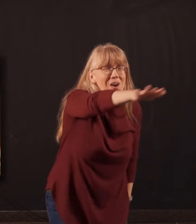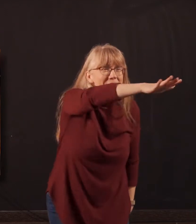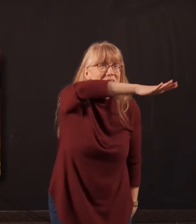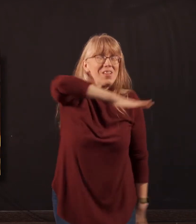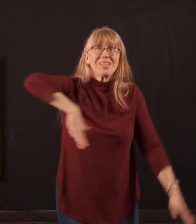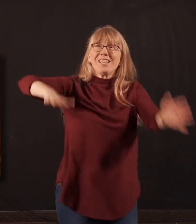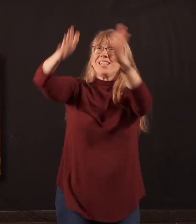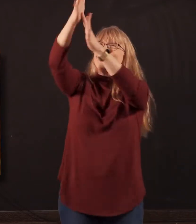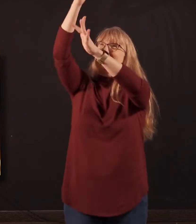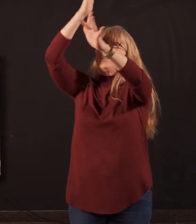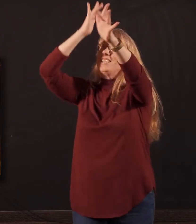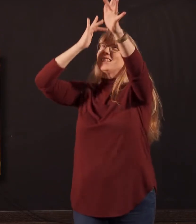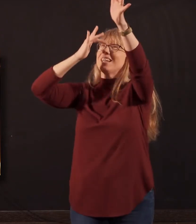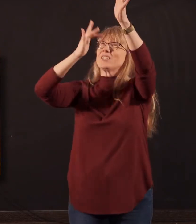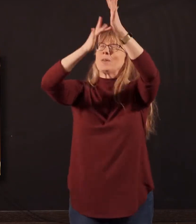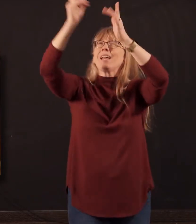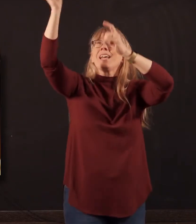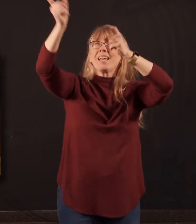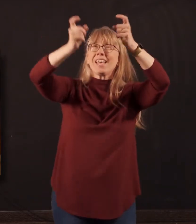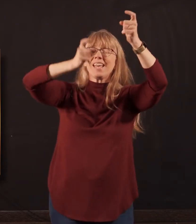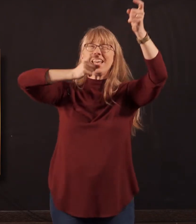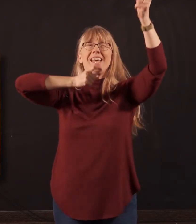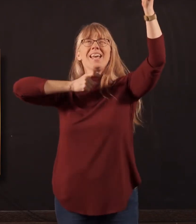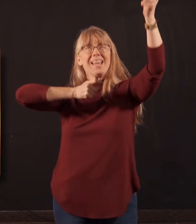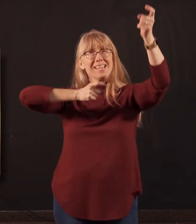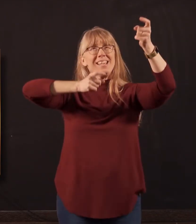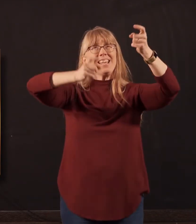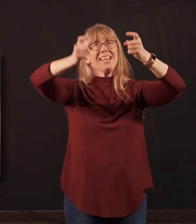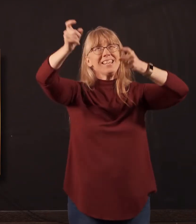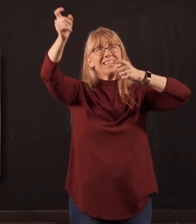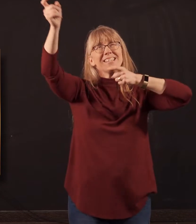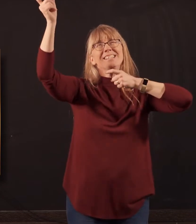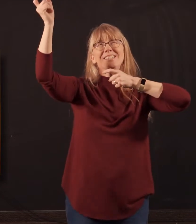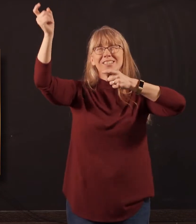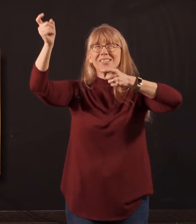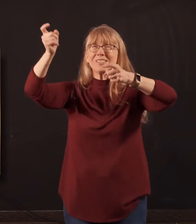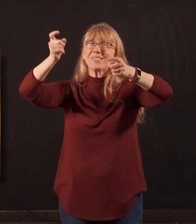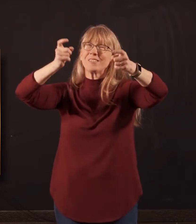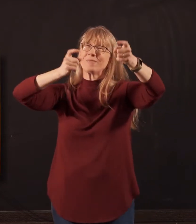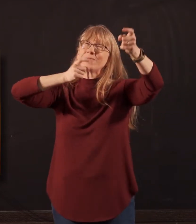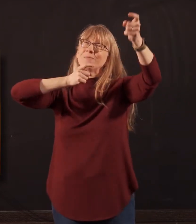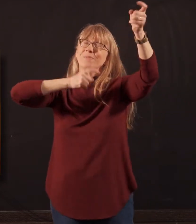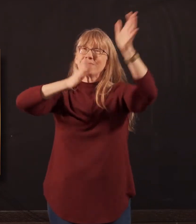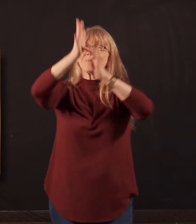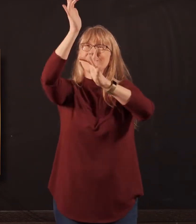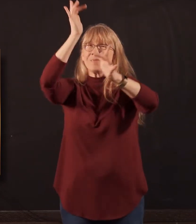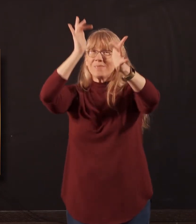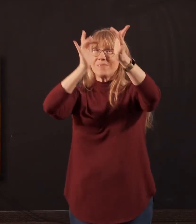Jesus, the King of glory.